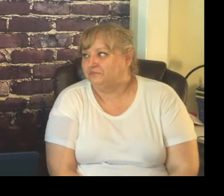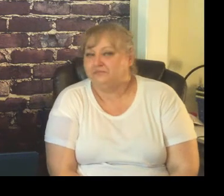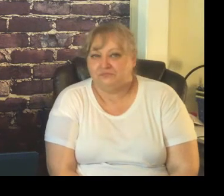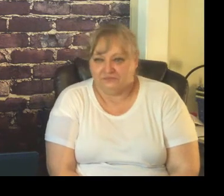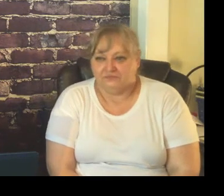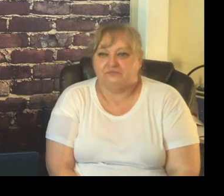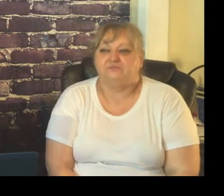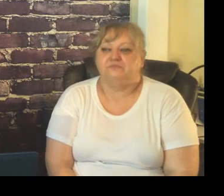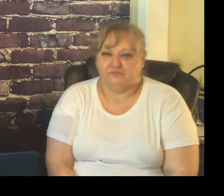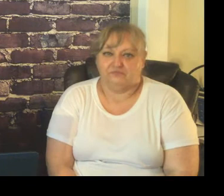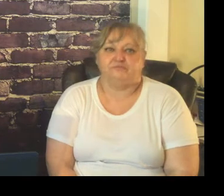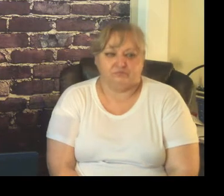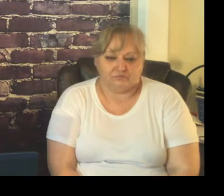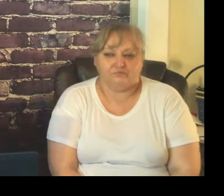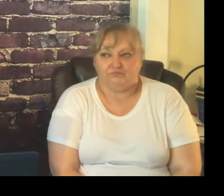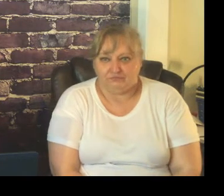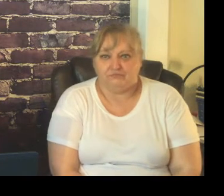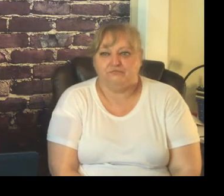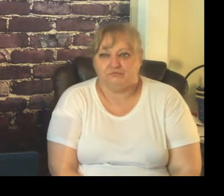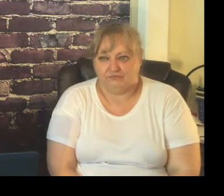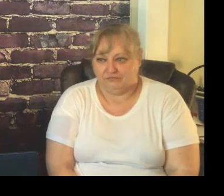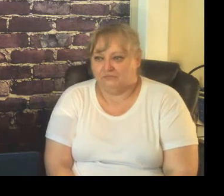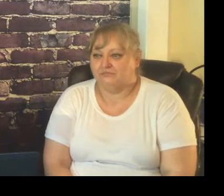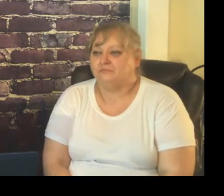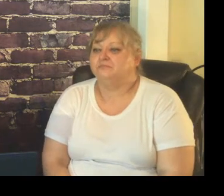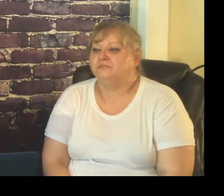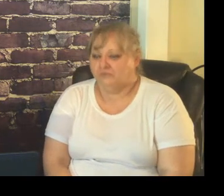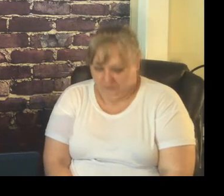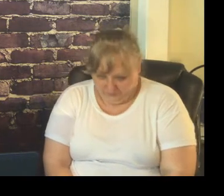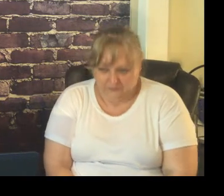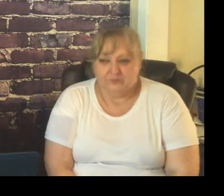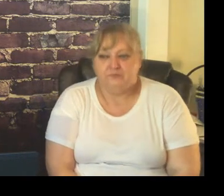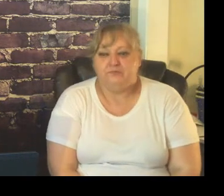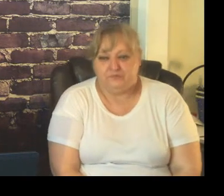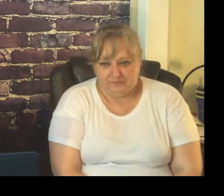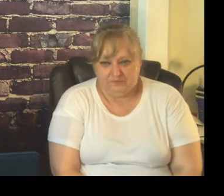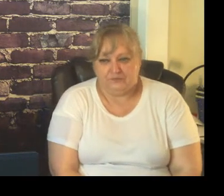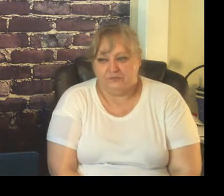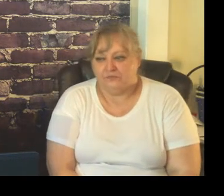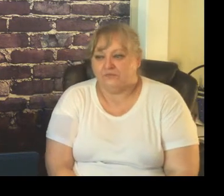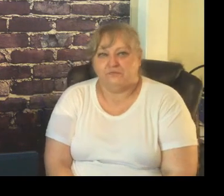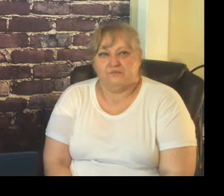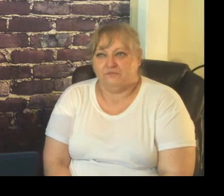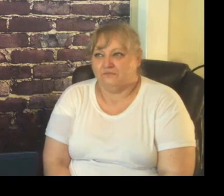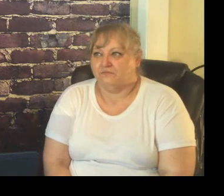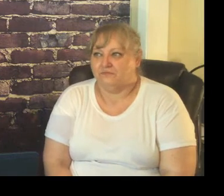well you will need to practice practice practice practice and practice again